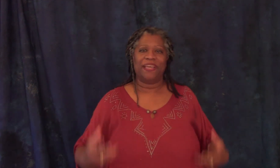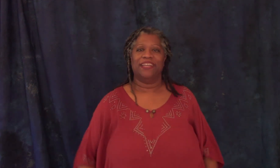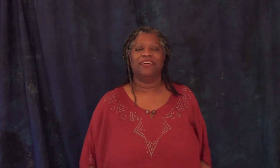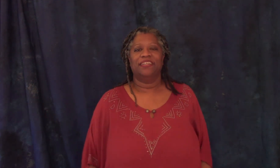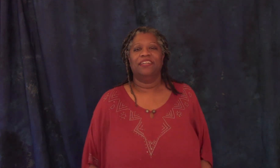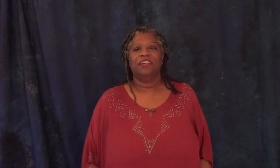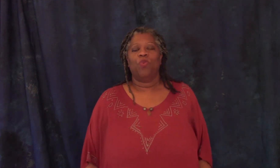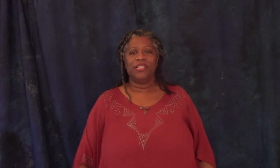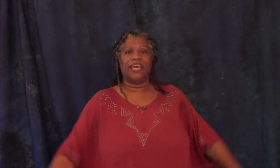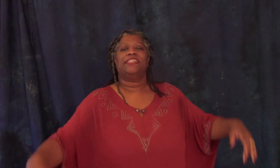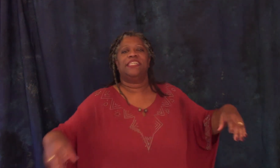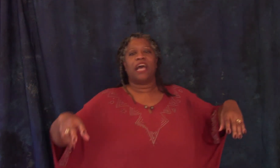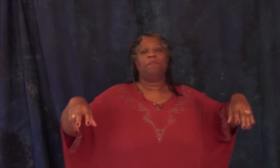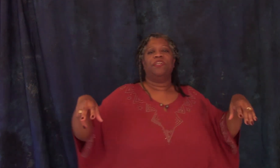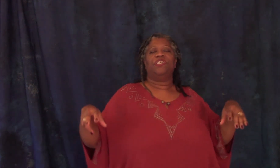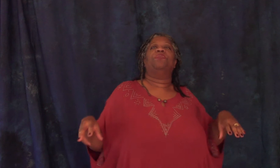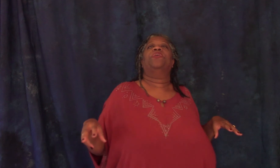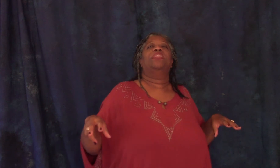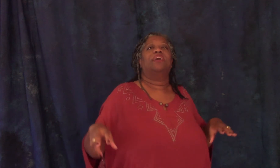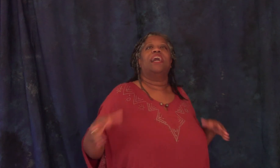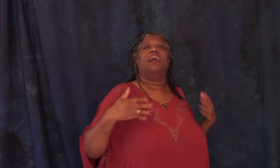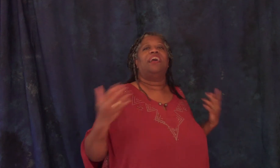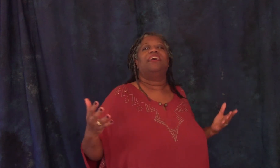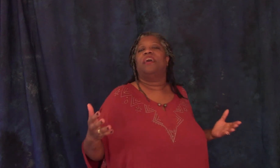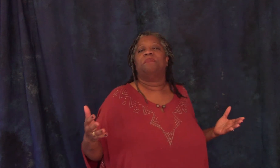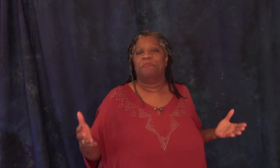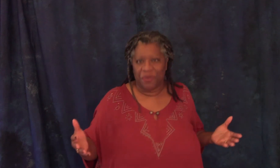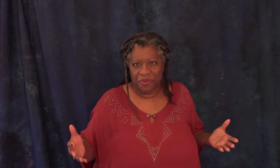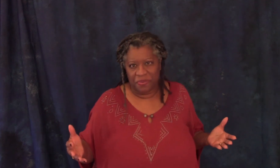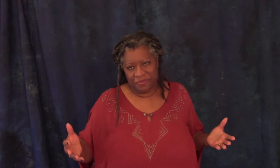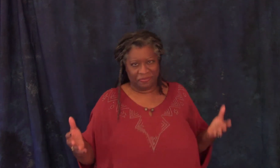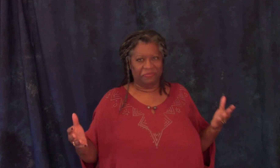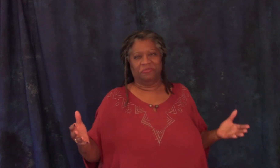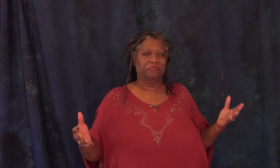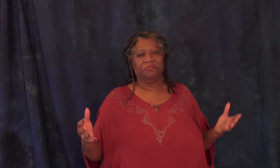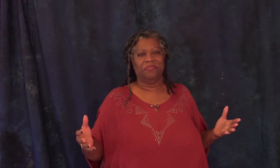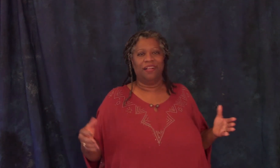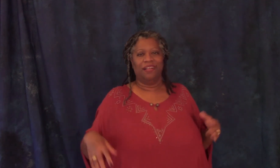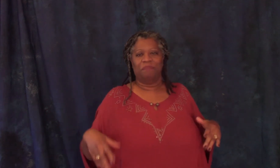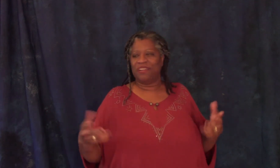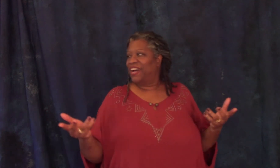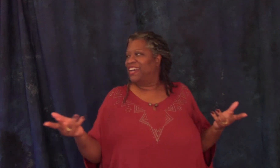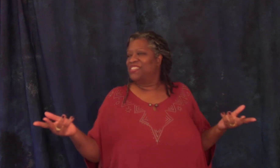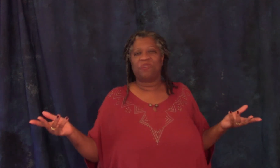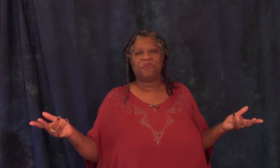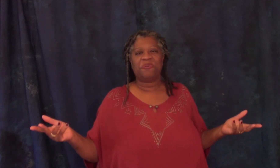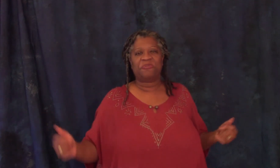one day as he sat upon his throne he thought i am beautiful my advisors are beautiful